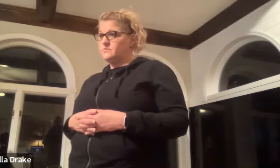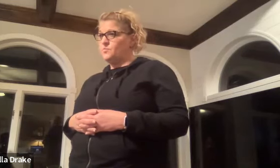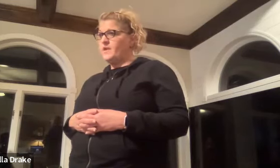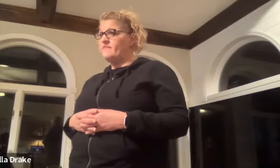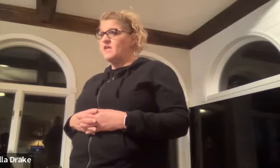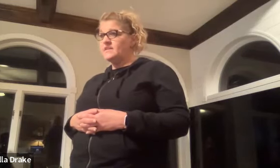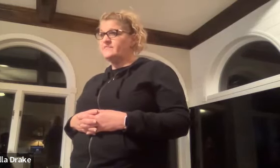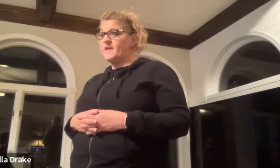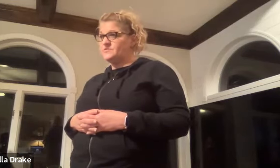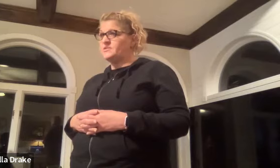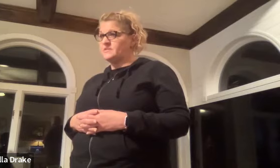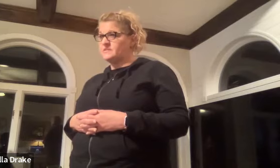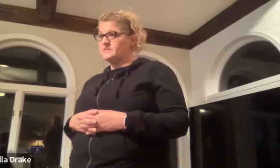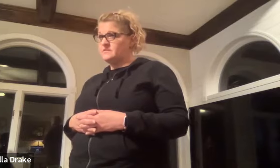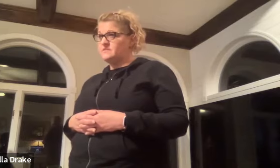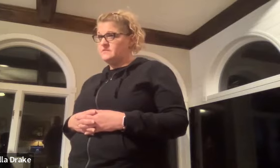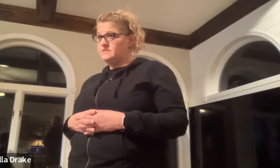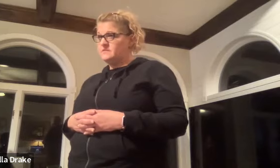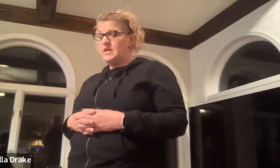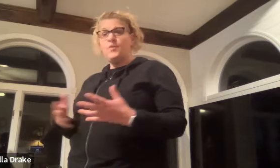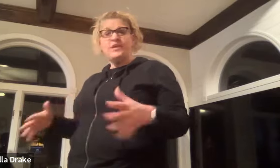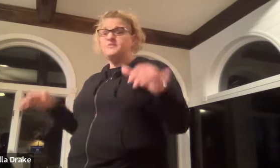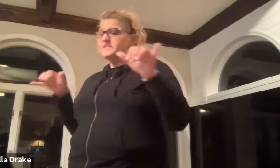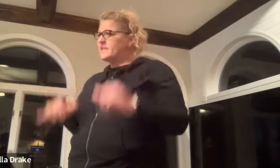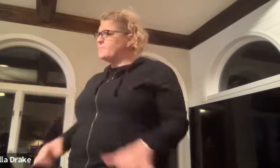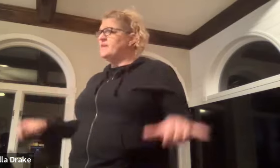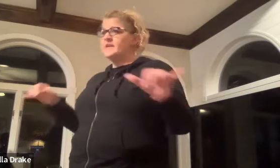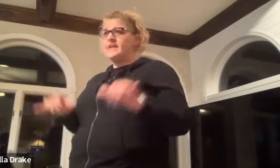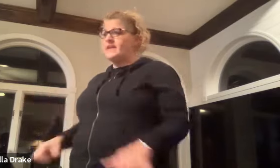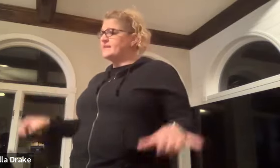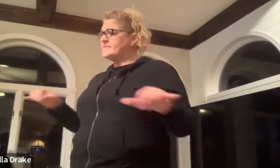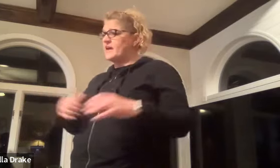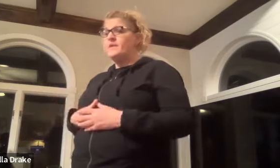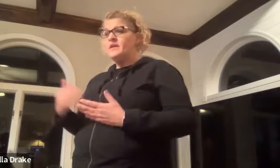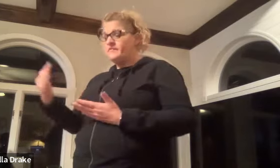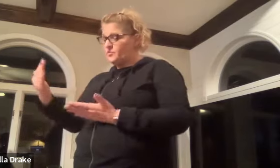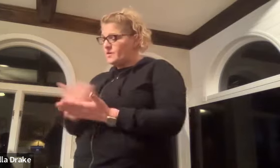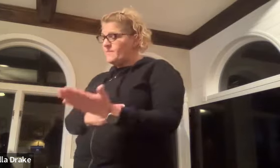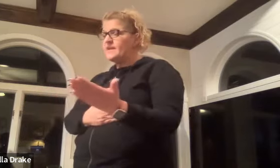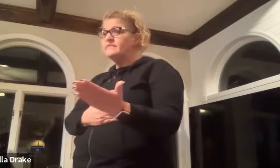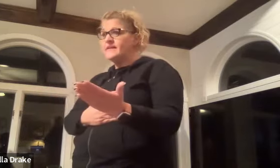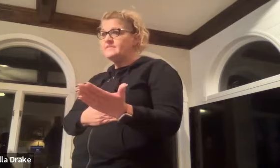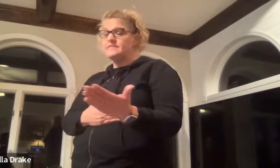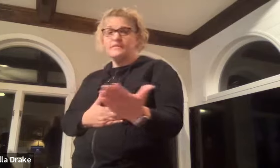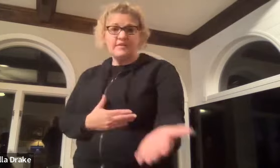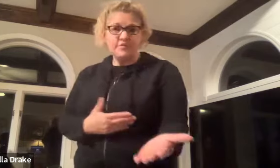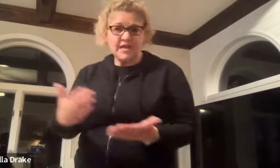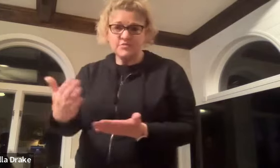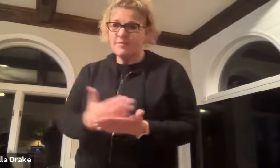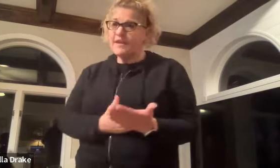we have lots of patience and we can do the same thing again next time if you want to make a list and if you guys want to